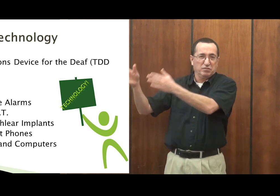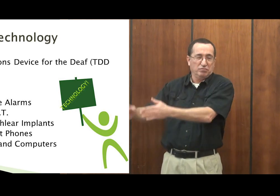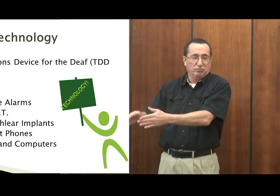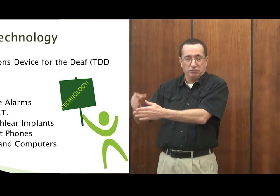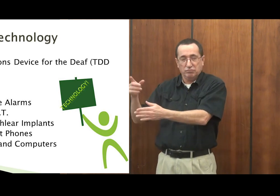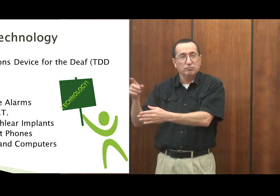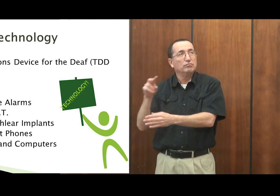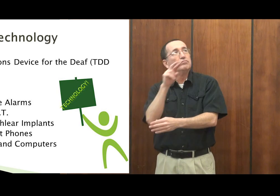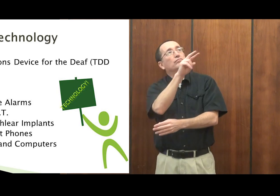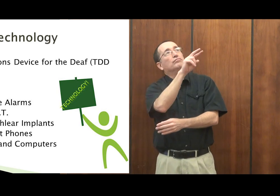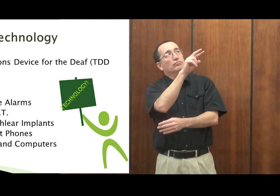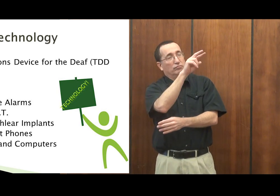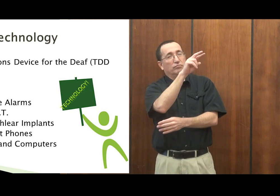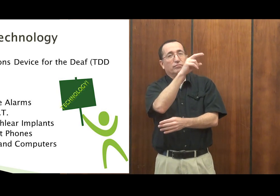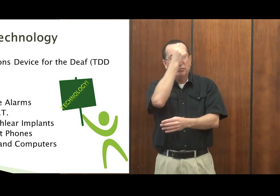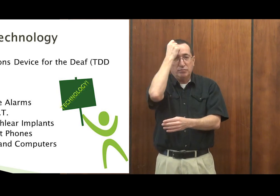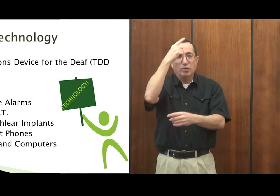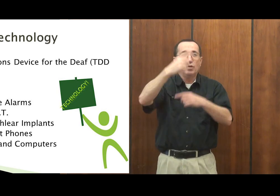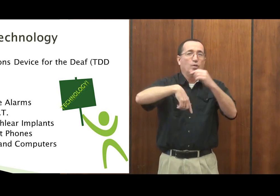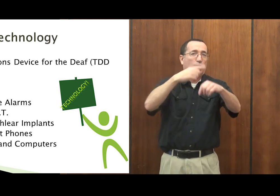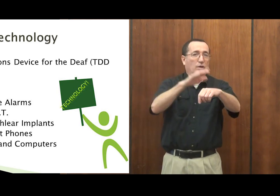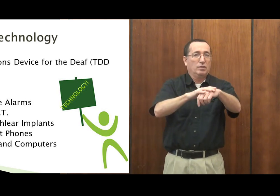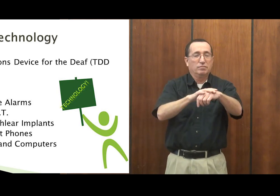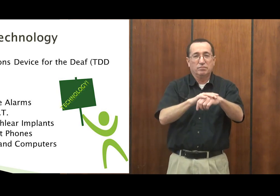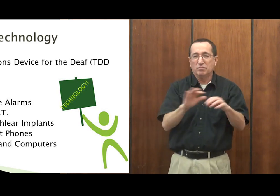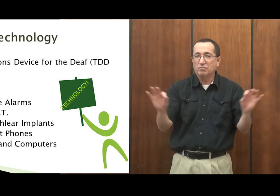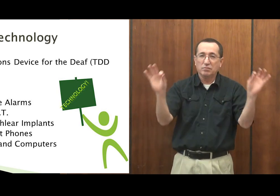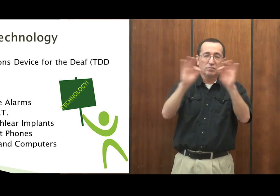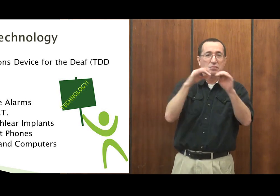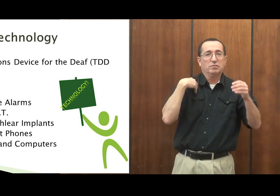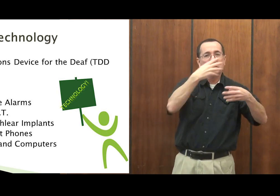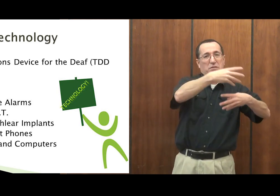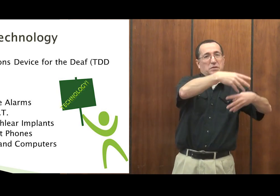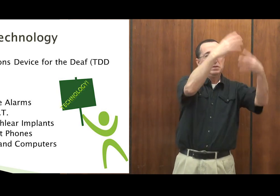can depend on the CART to understand what is going on during the trial.